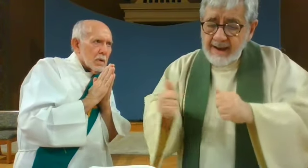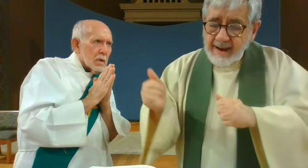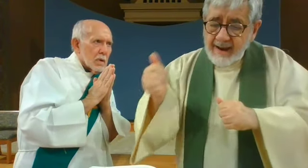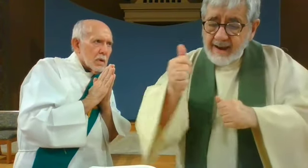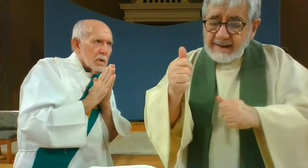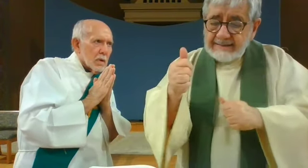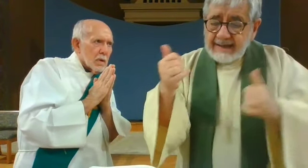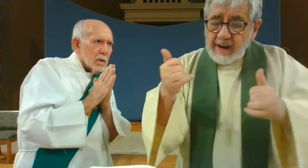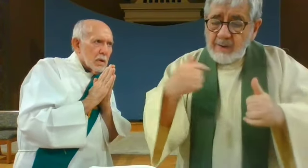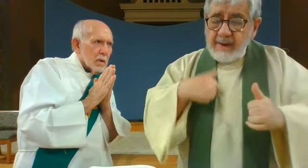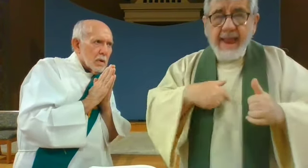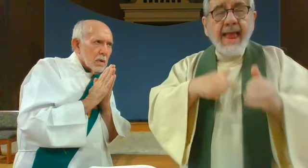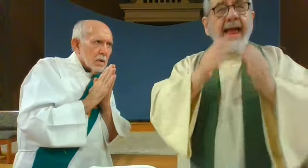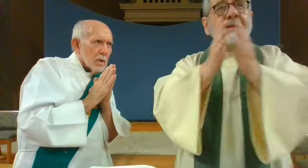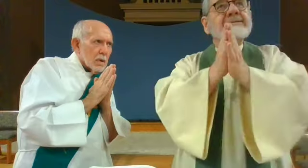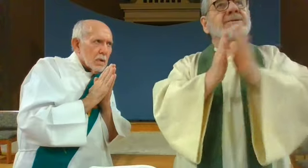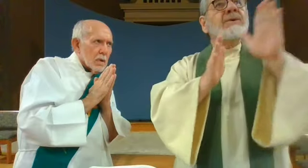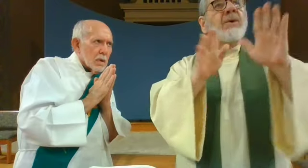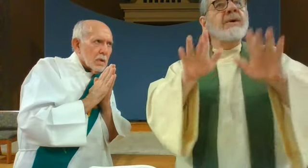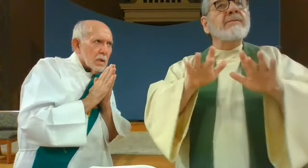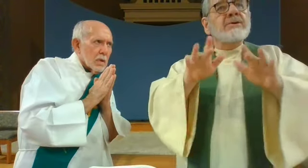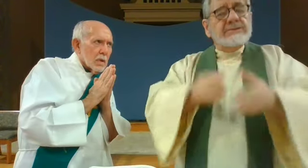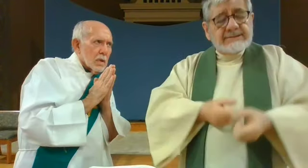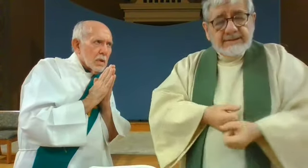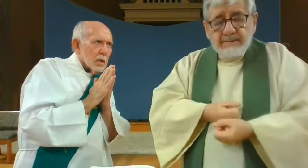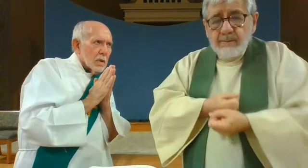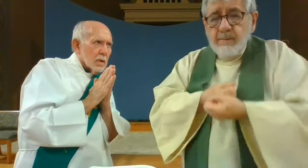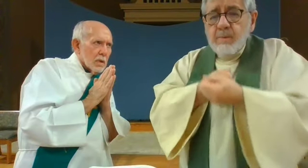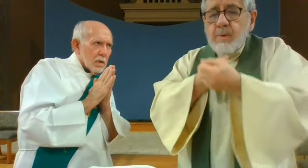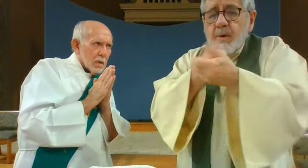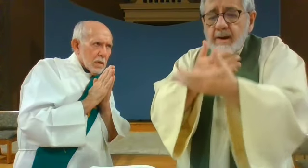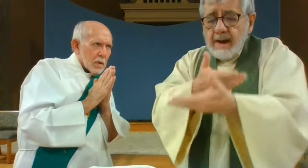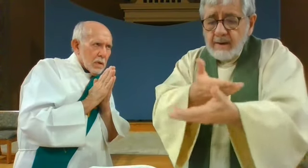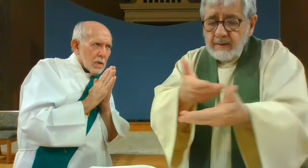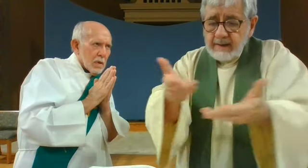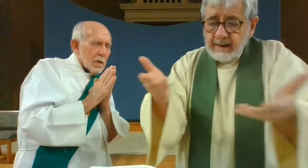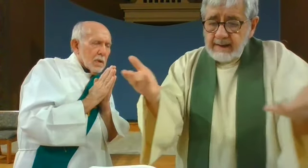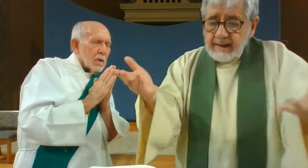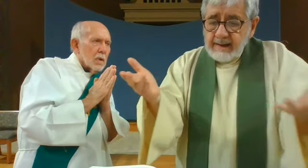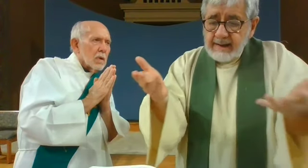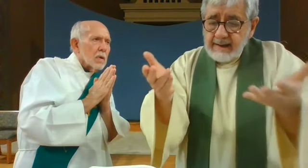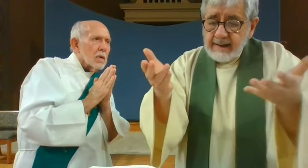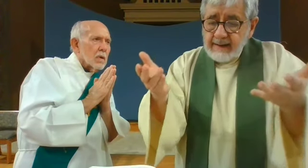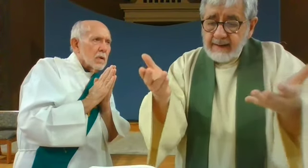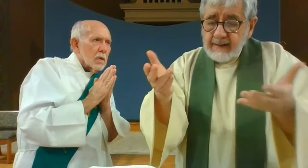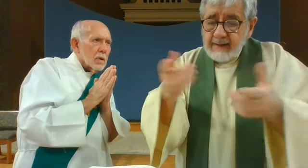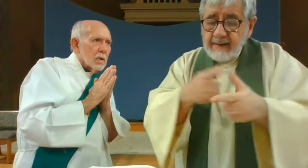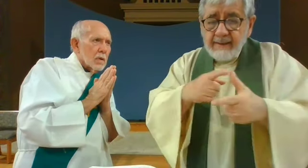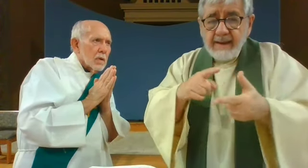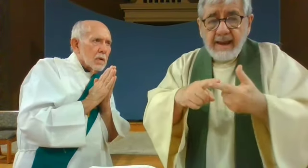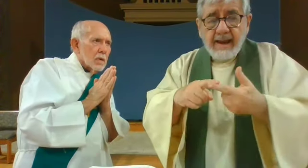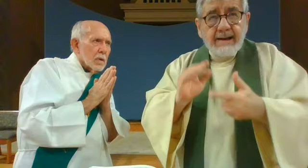desires of those who entreat of you pour out your mercy upon us